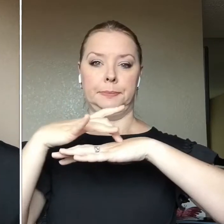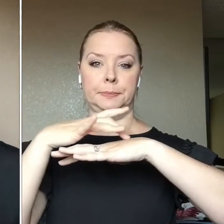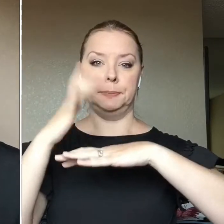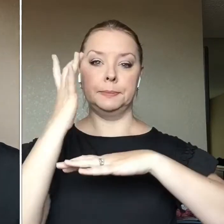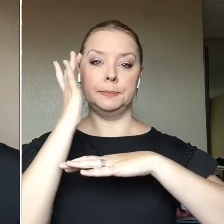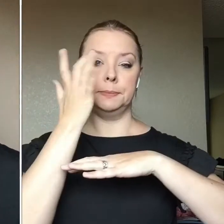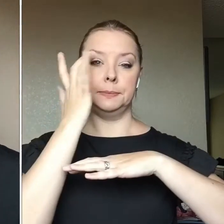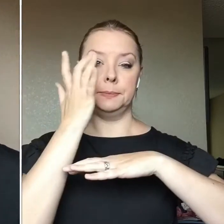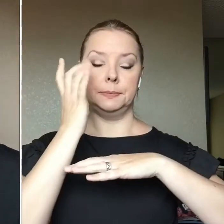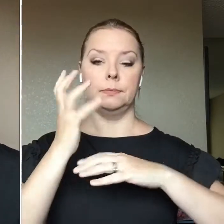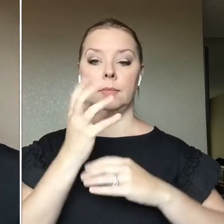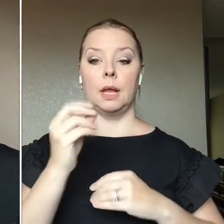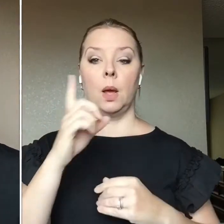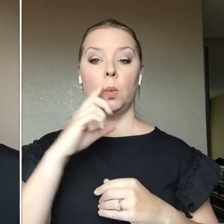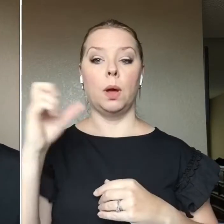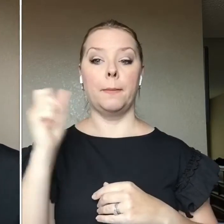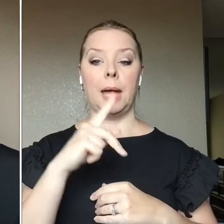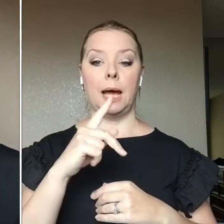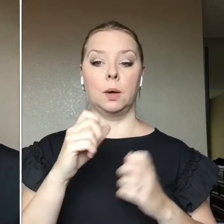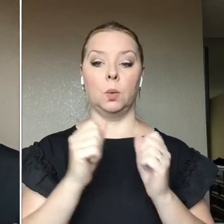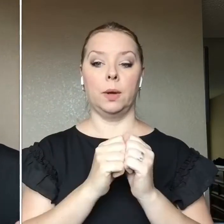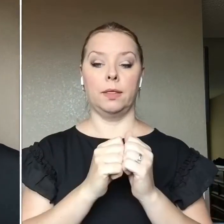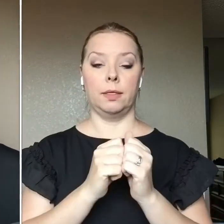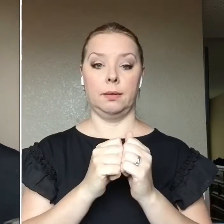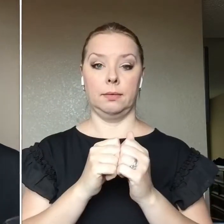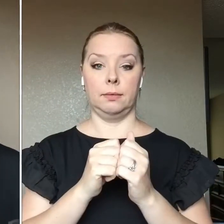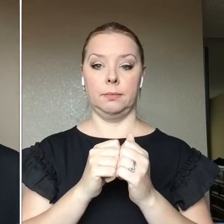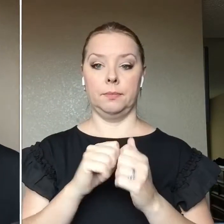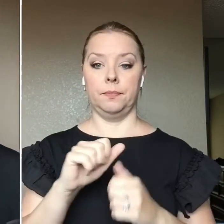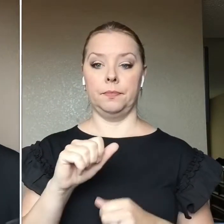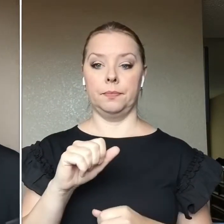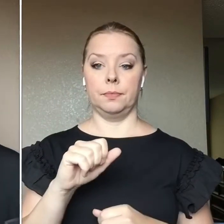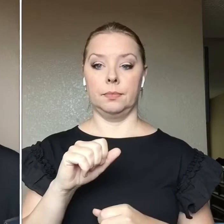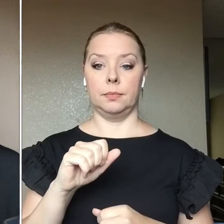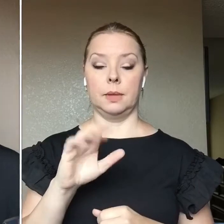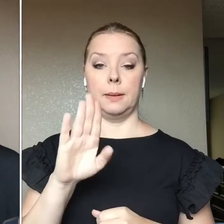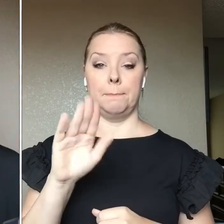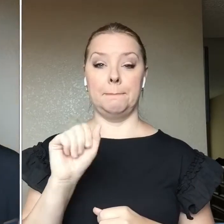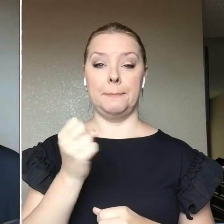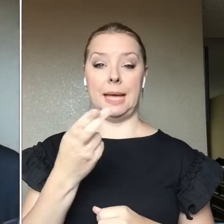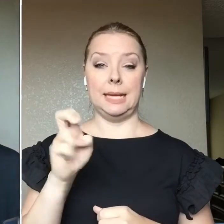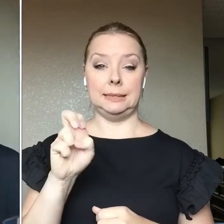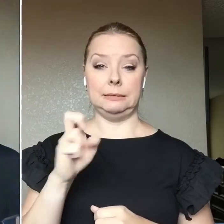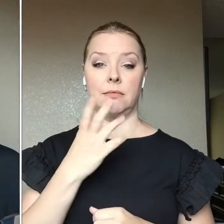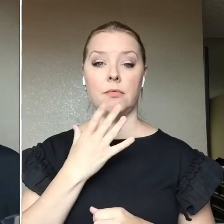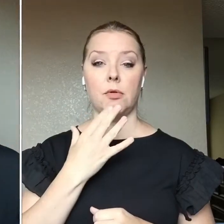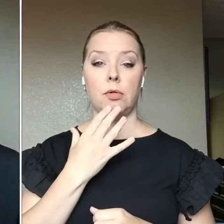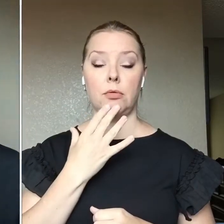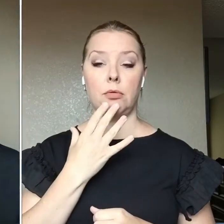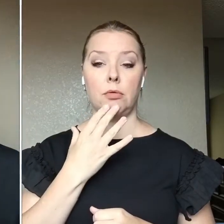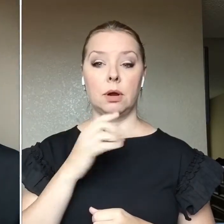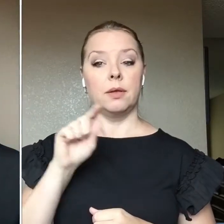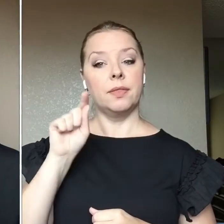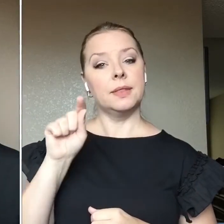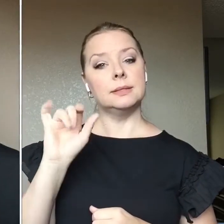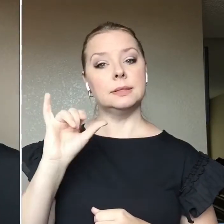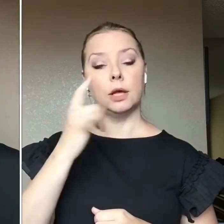And now I'm going to go back in with my base color. And this is kind of looking like a cut crease.